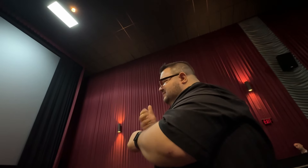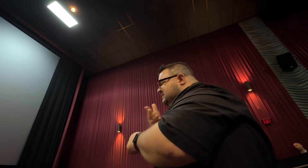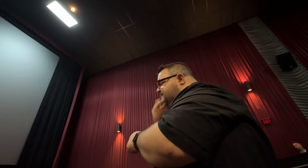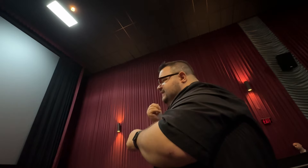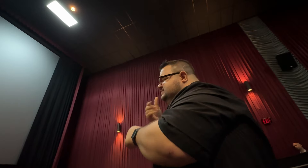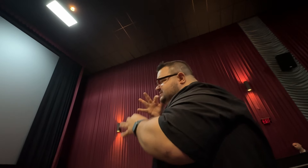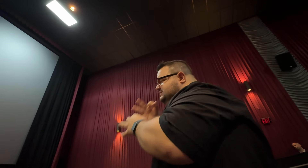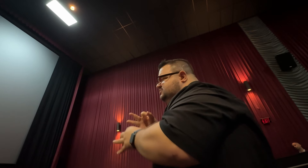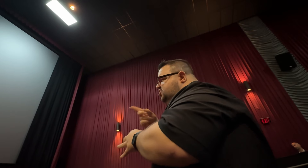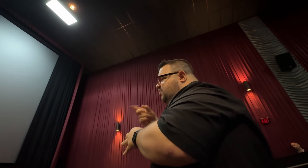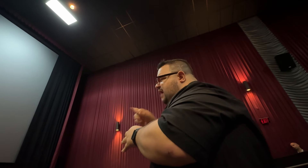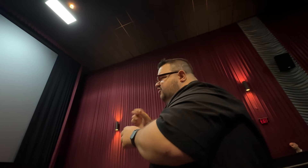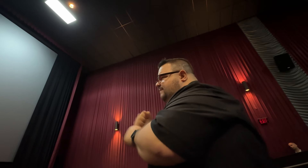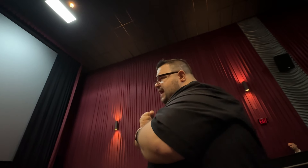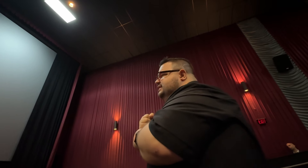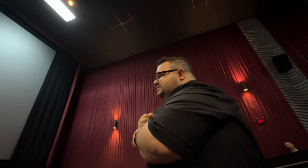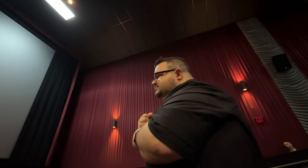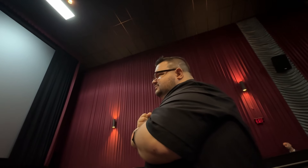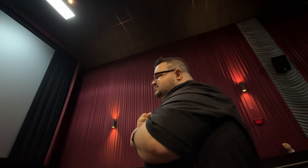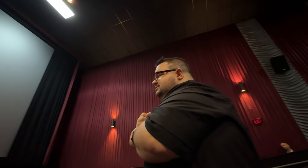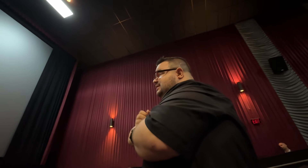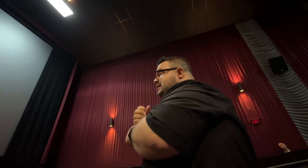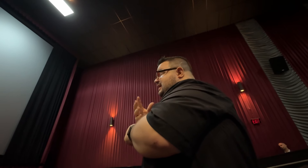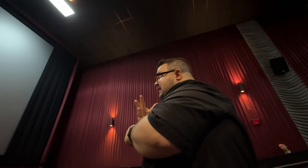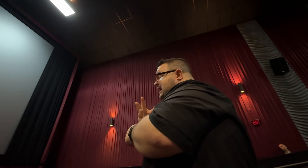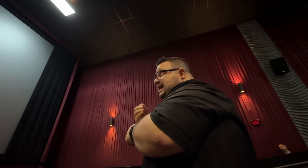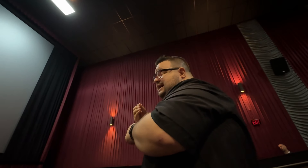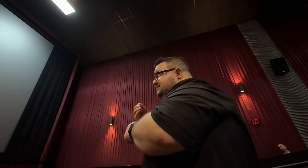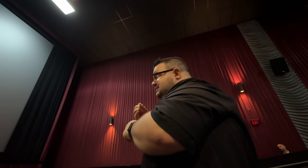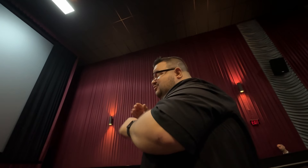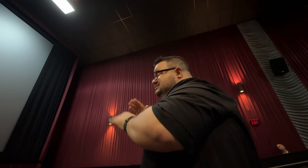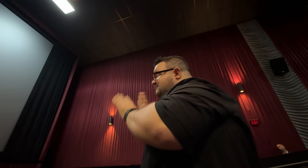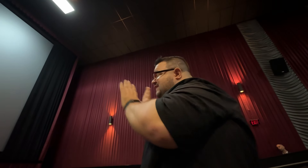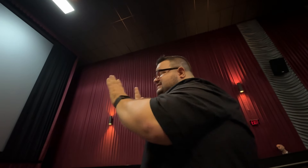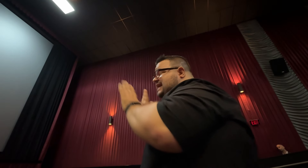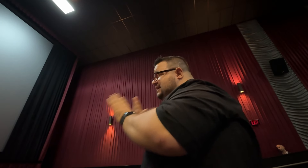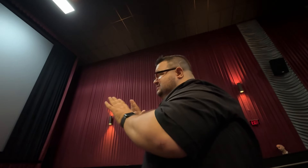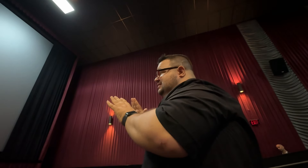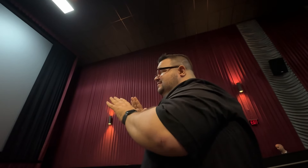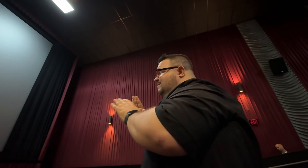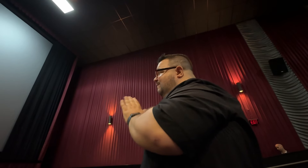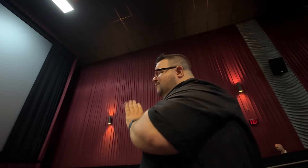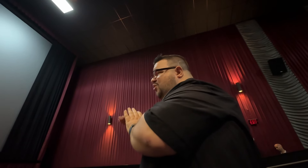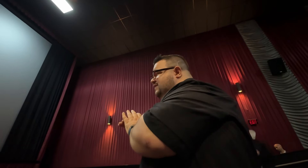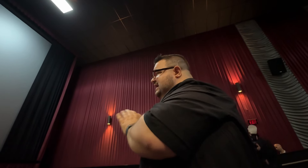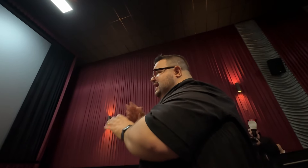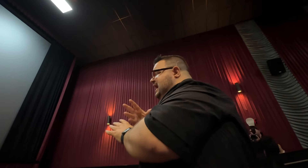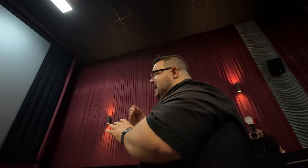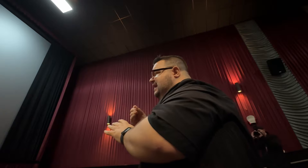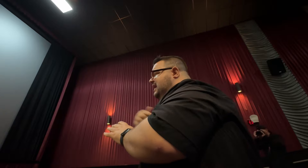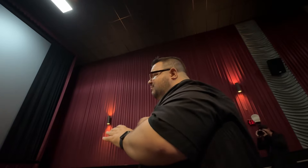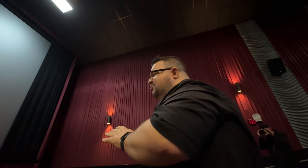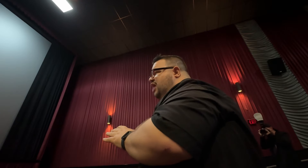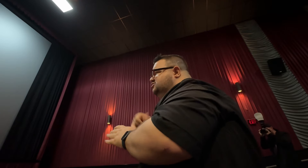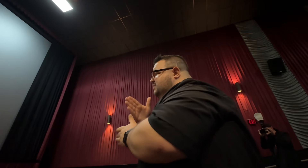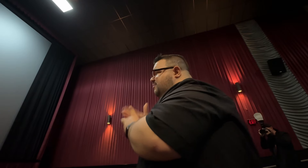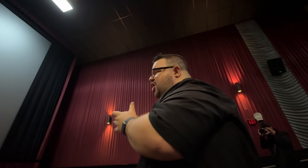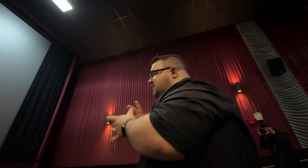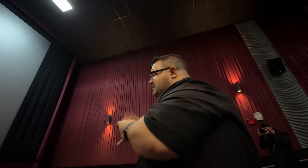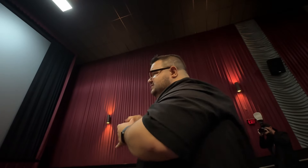you made this, you made the best decision you made, and it was fantastic. The movie was great. I was